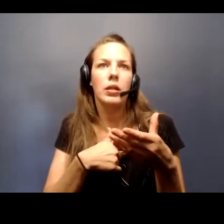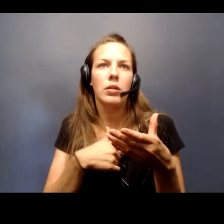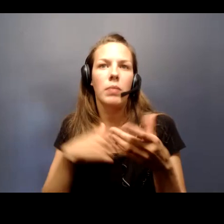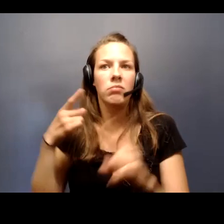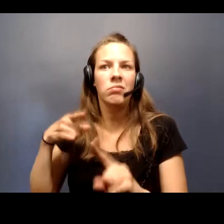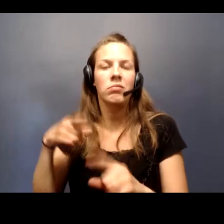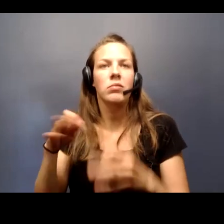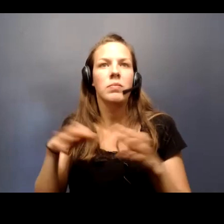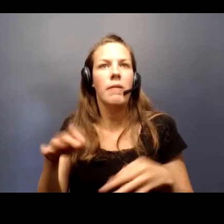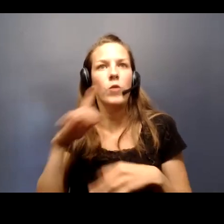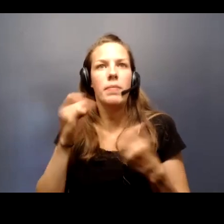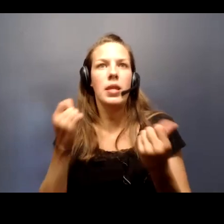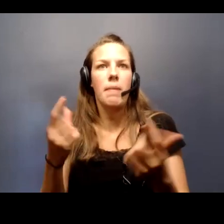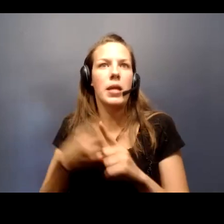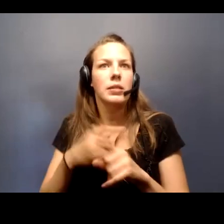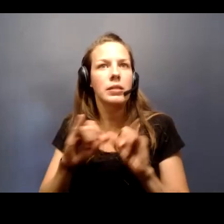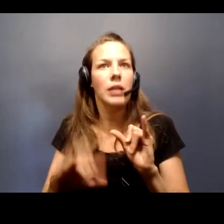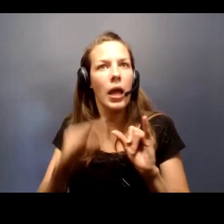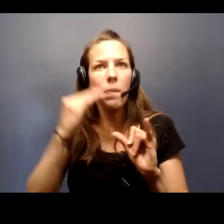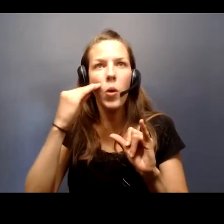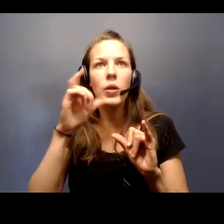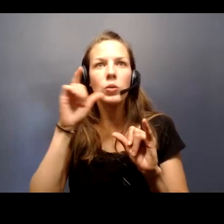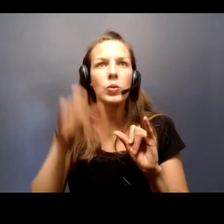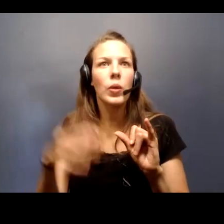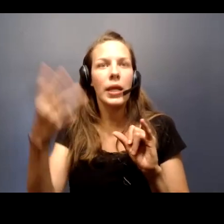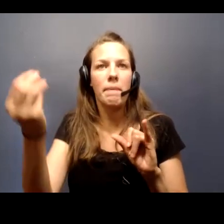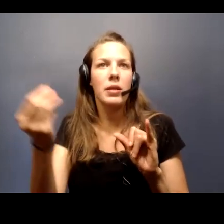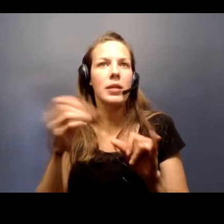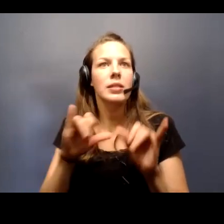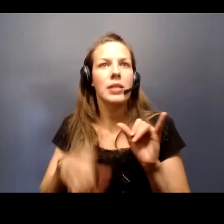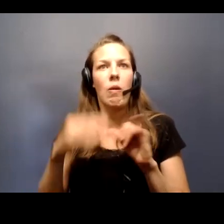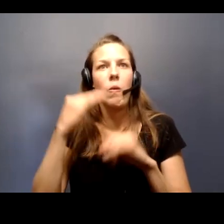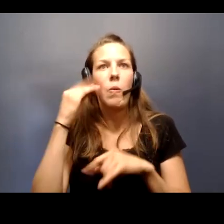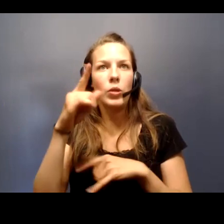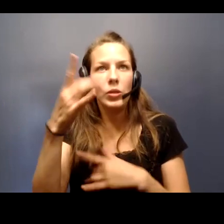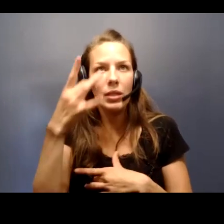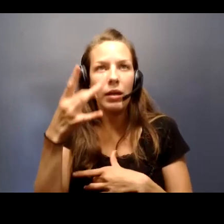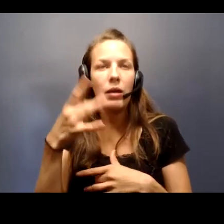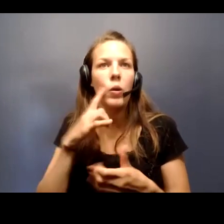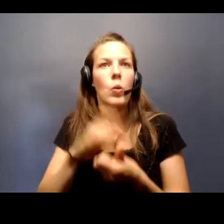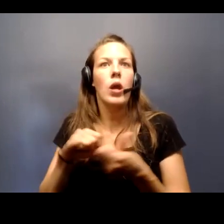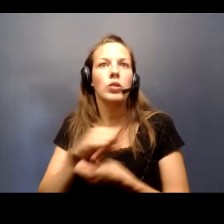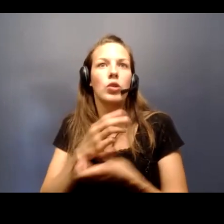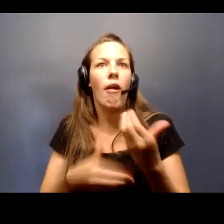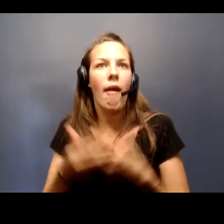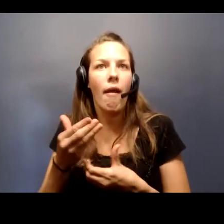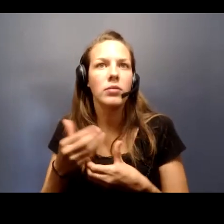months. Stay at home when you don't need to be out. Stay home when you're sick. Wash your hands.